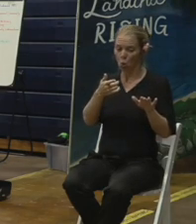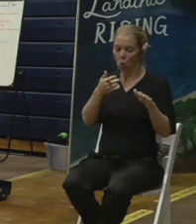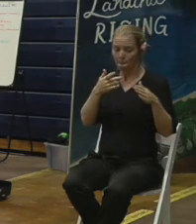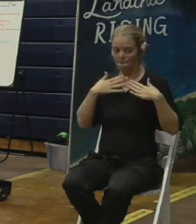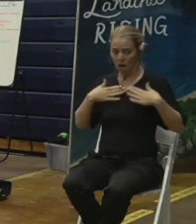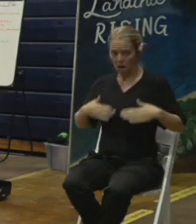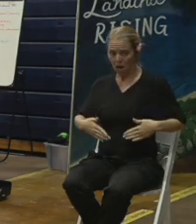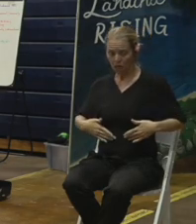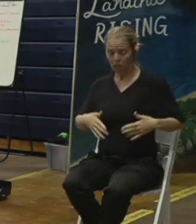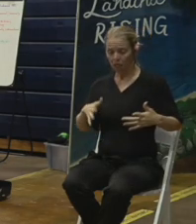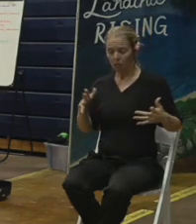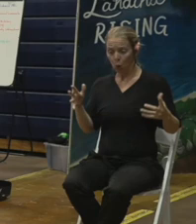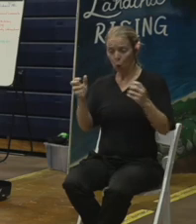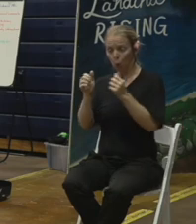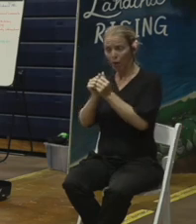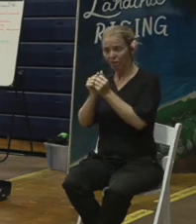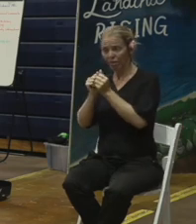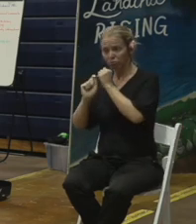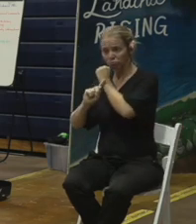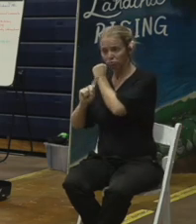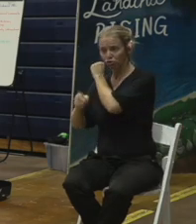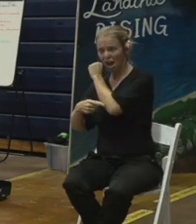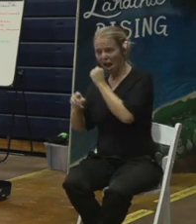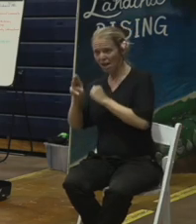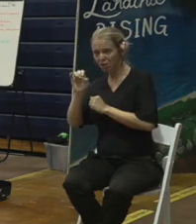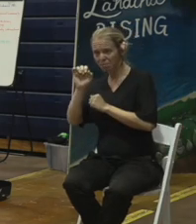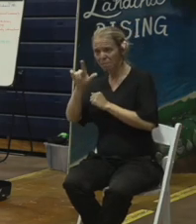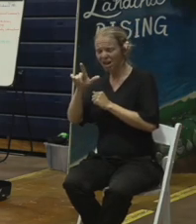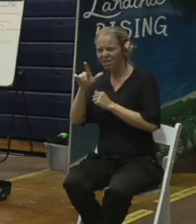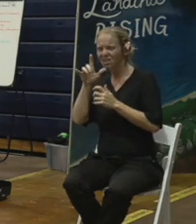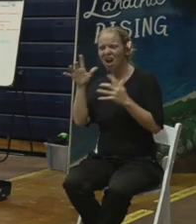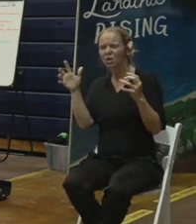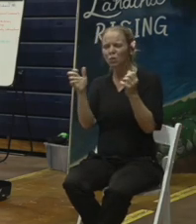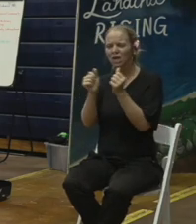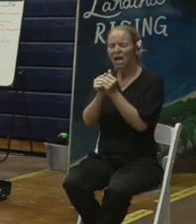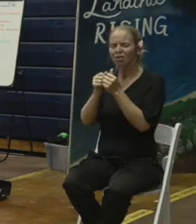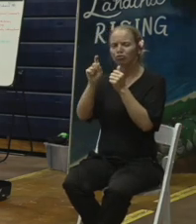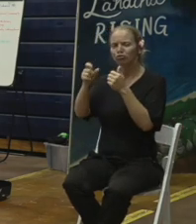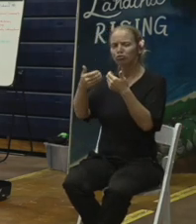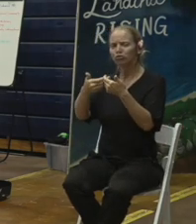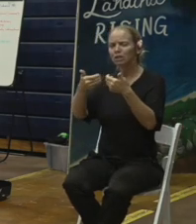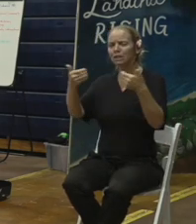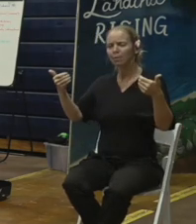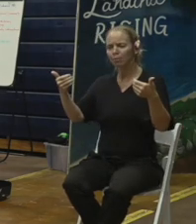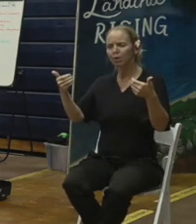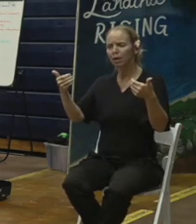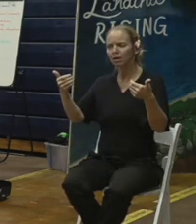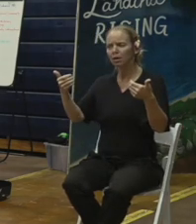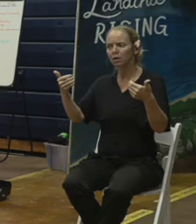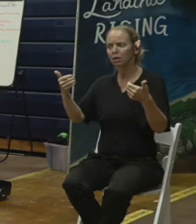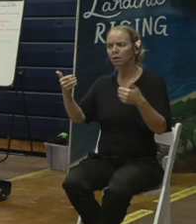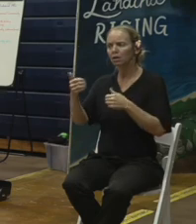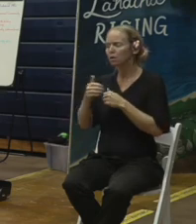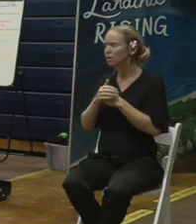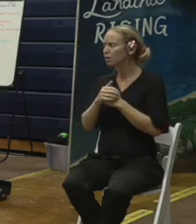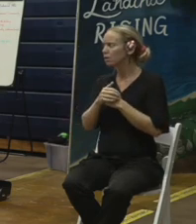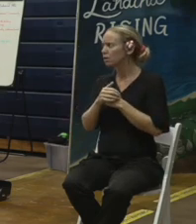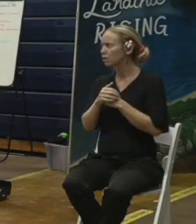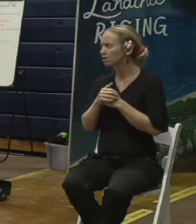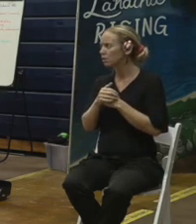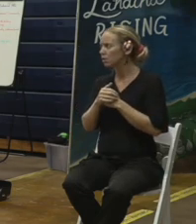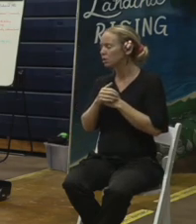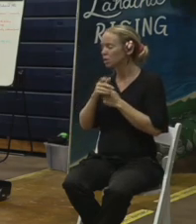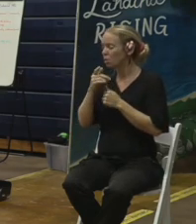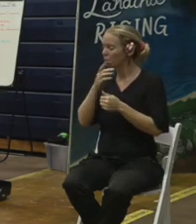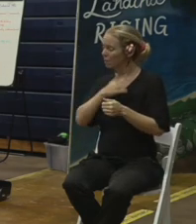somewhere so looking for a better idea more time more respect and it would be to keep that